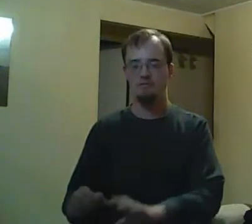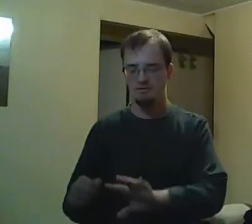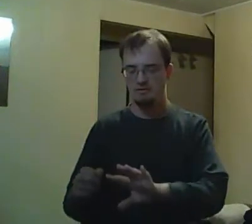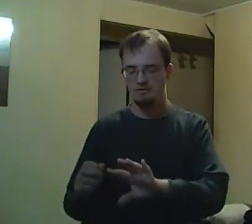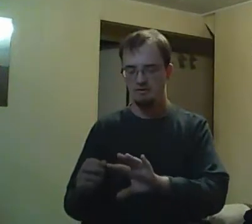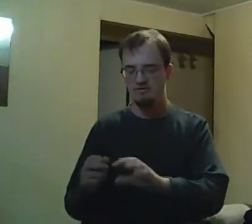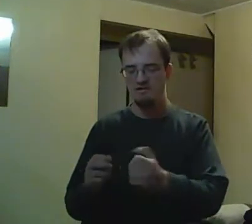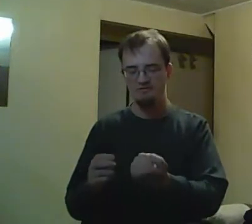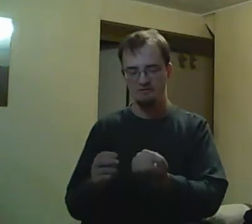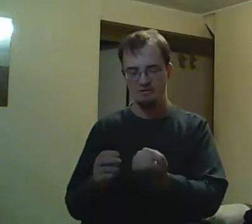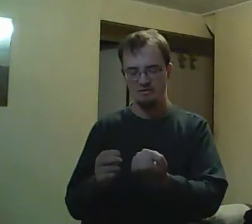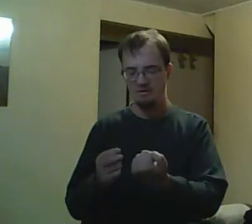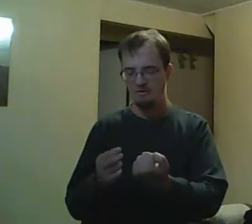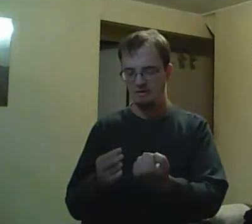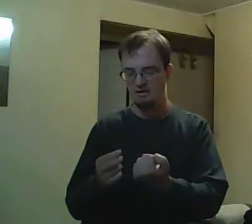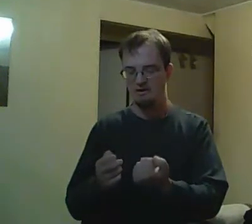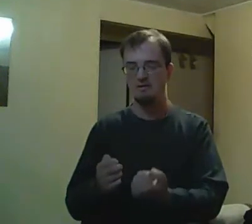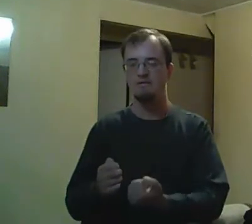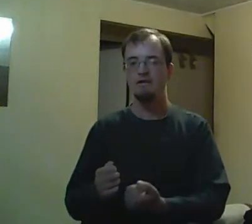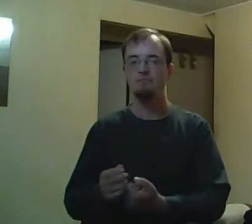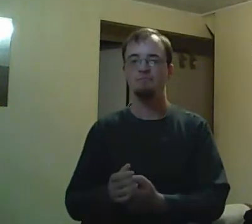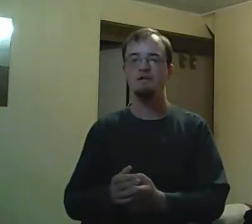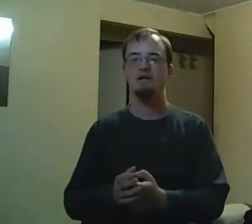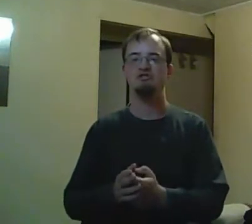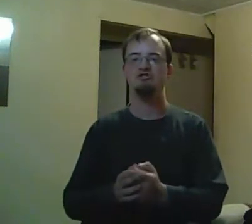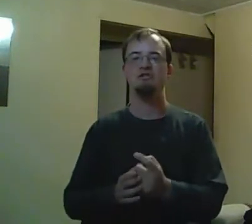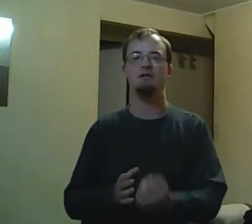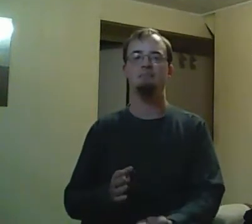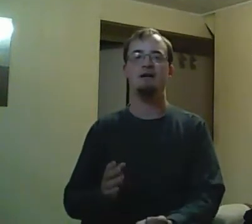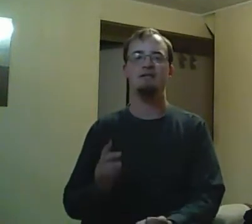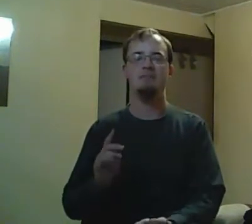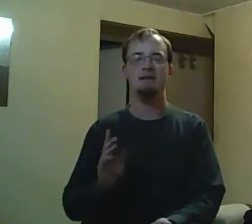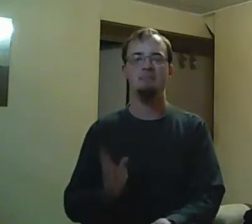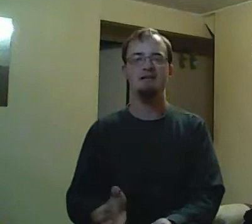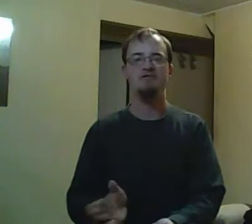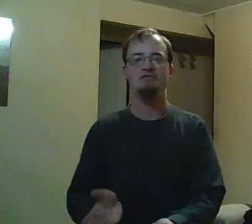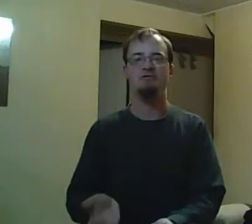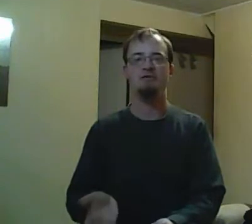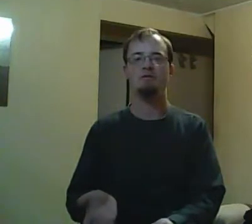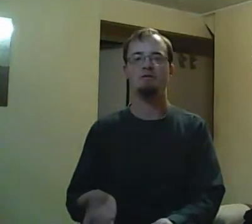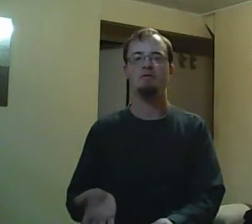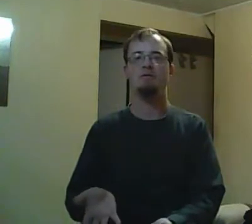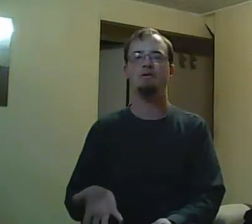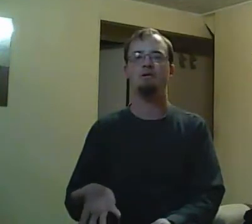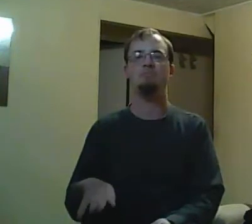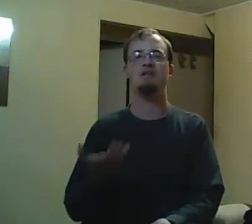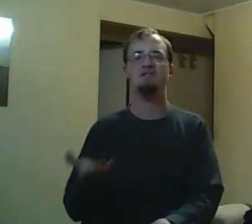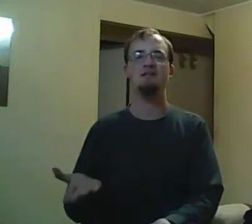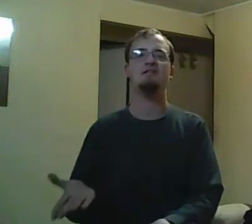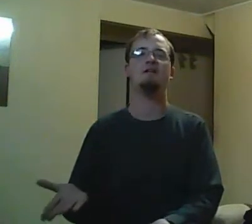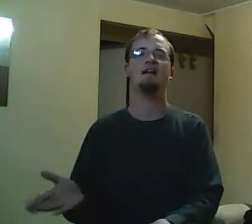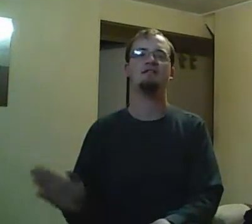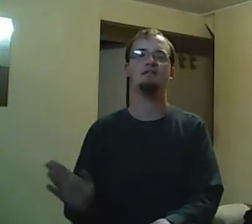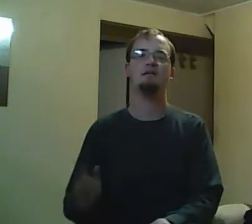everyone is reacting. Paige and a few other friends talking about how Jimmy is in a